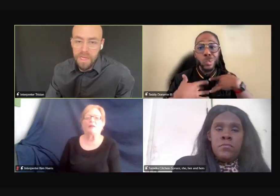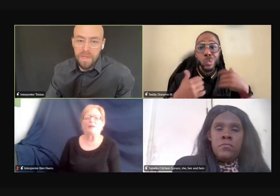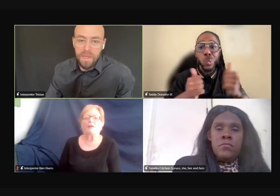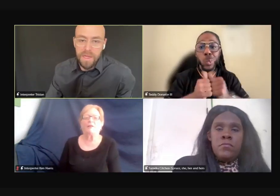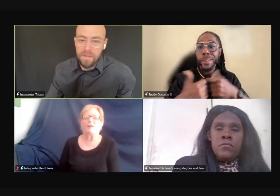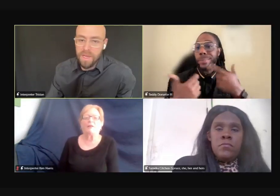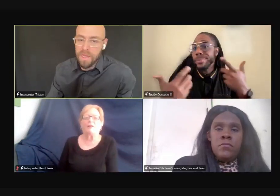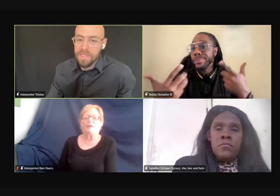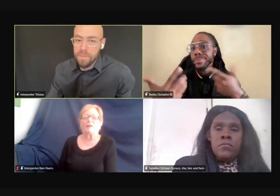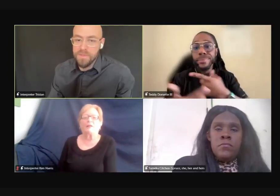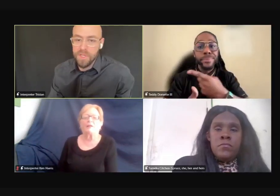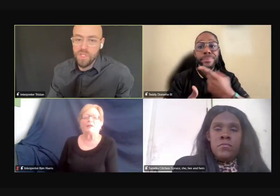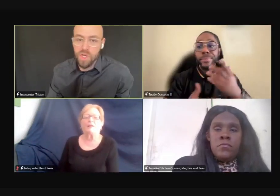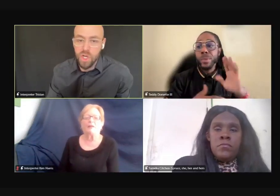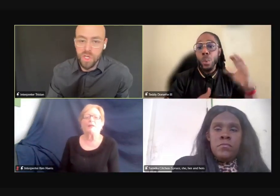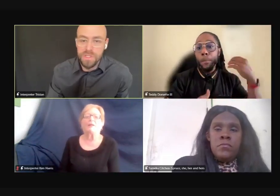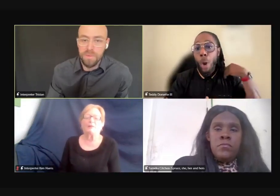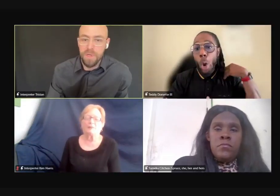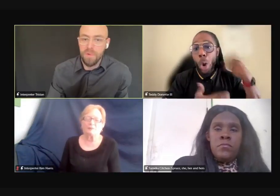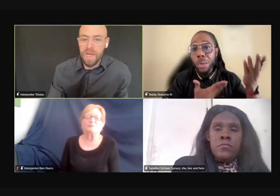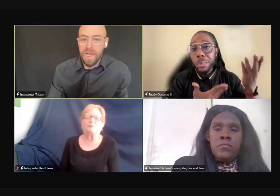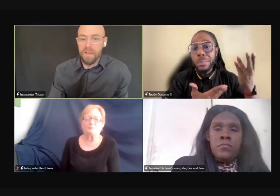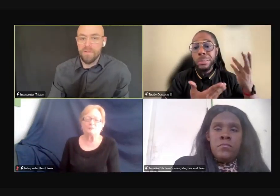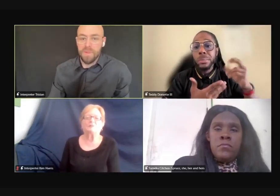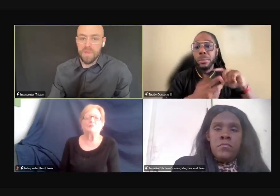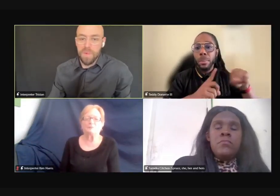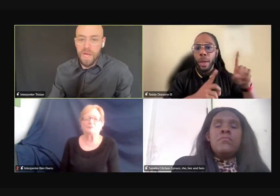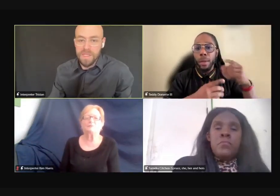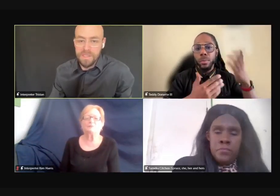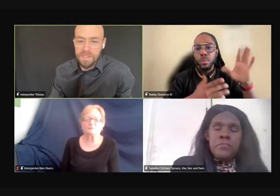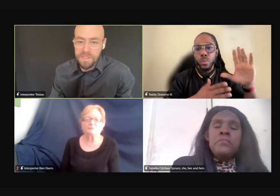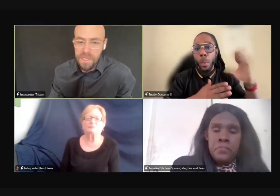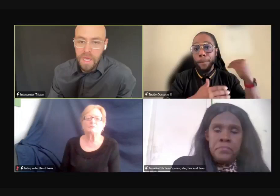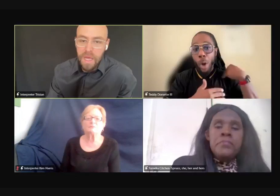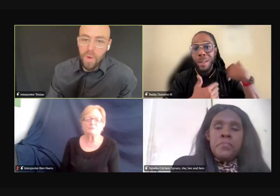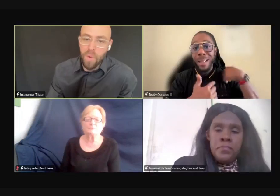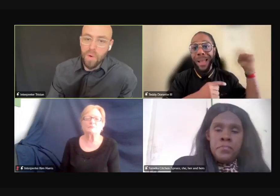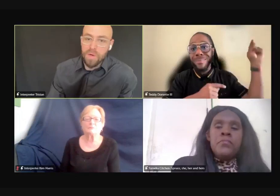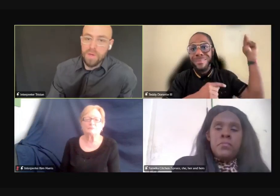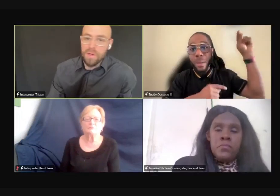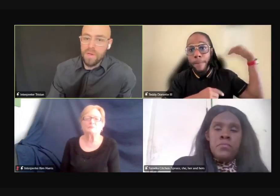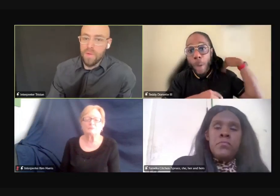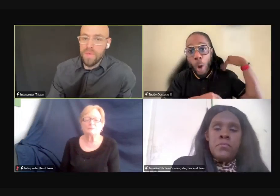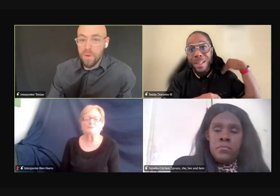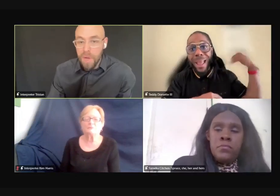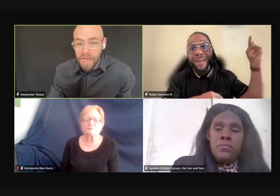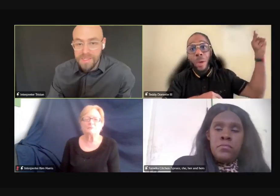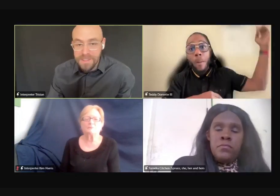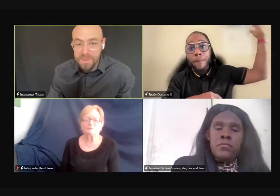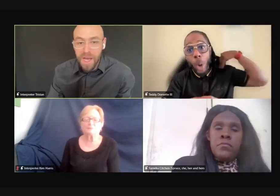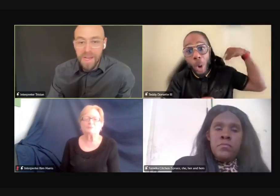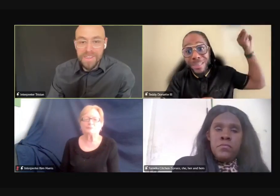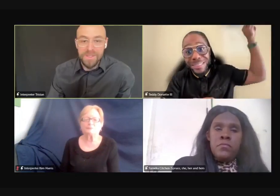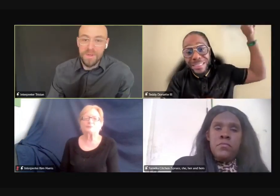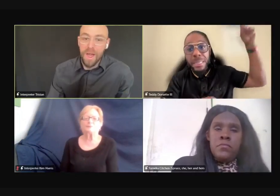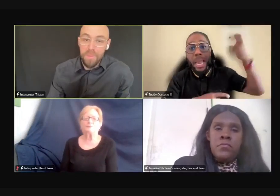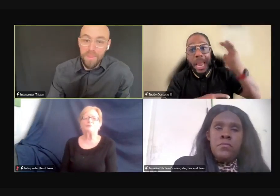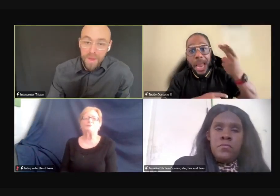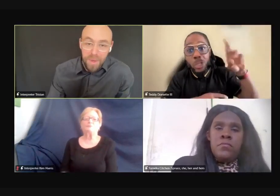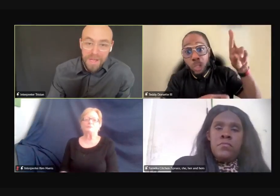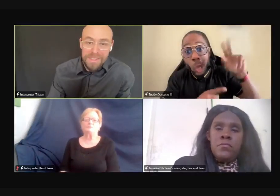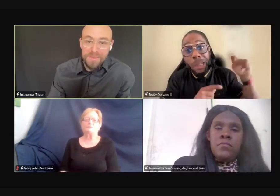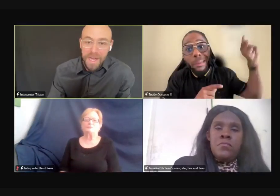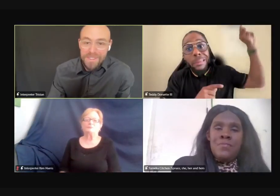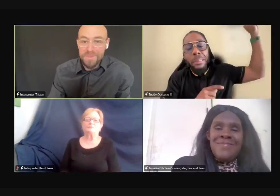command, meaning like any types of concerns that people have with their bosses, or, you know, their boss's boss, or